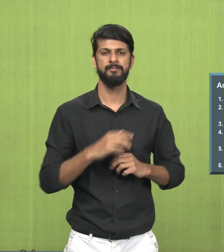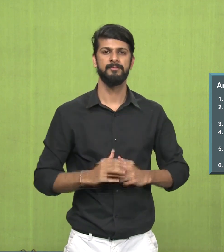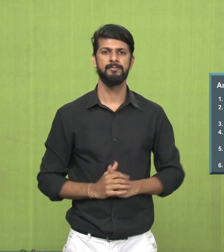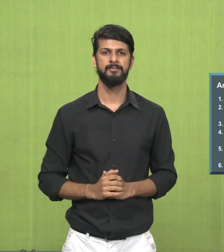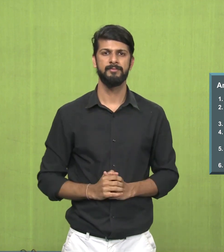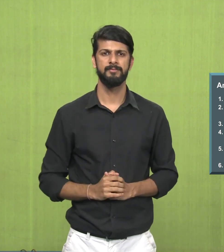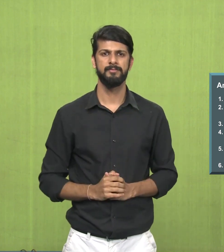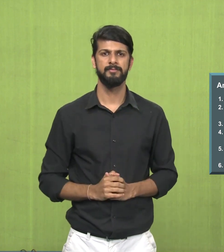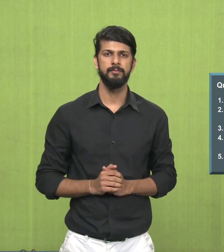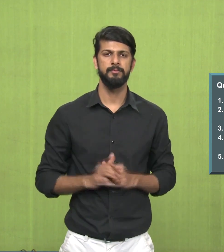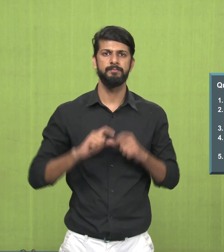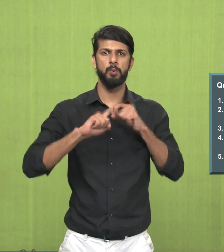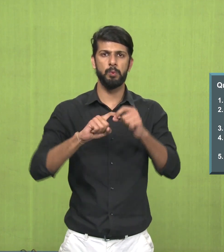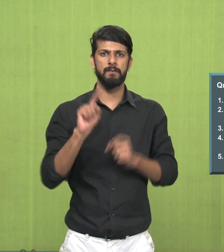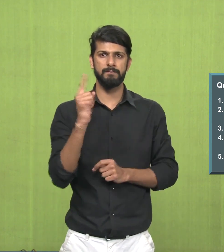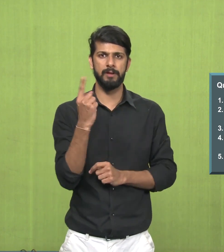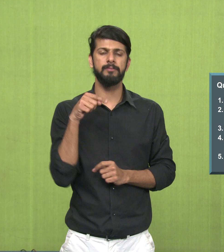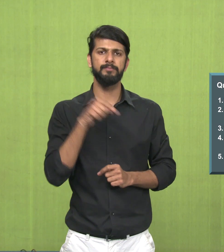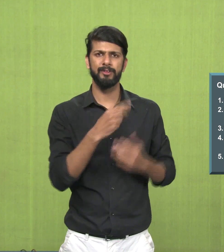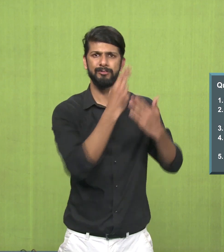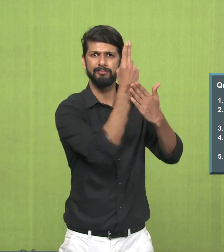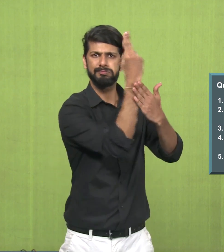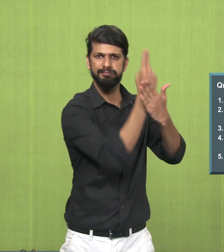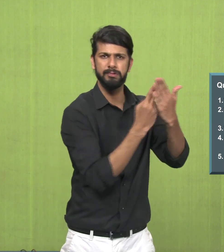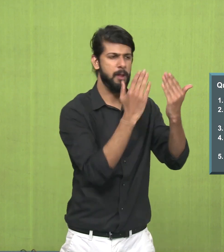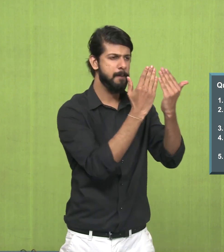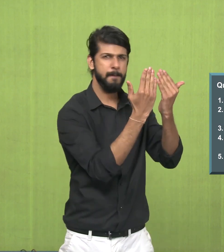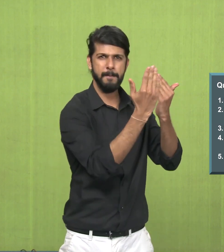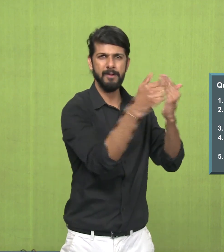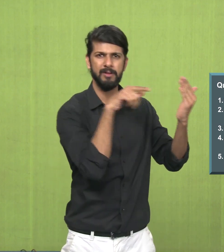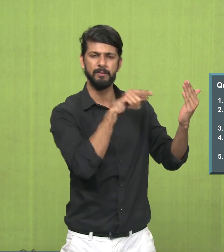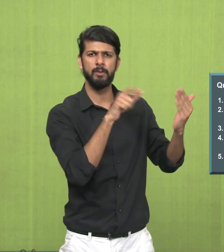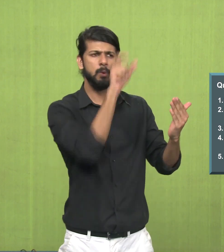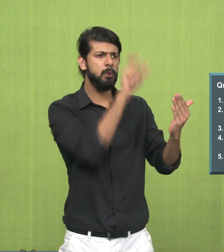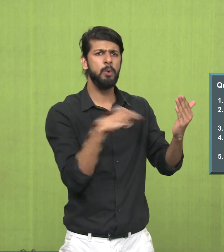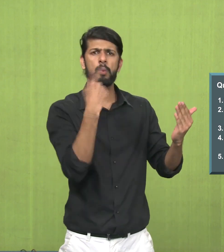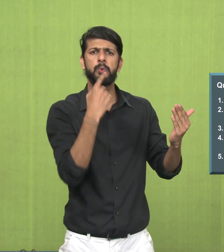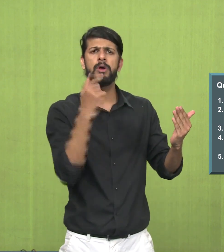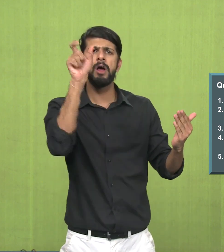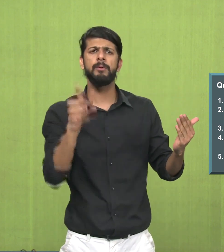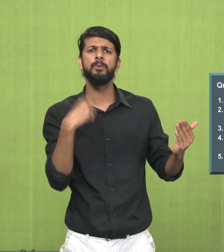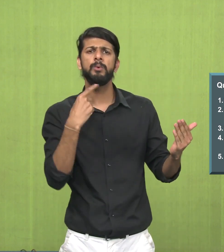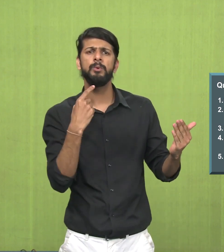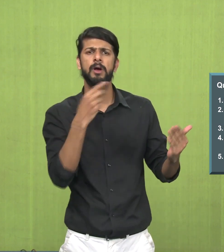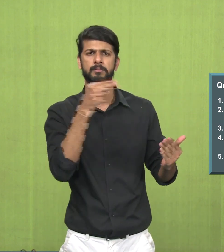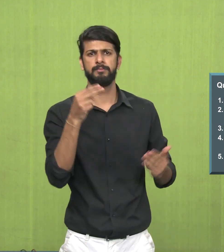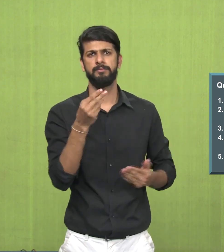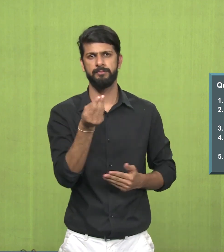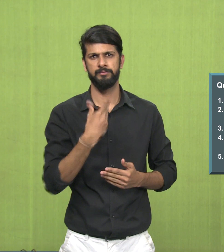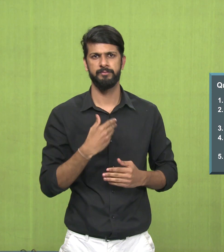sorrowful, of the history of Question is the creator of this painting?